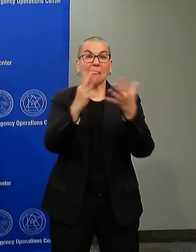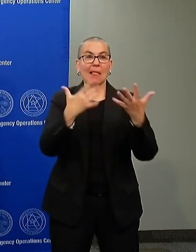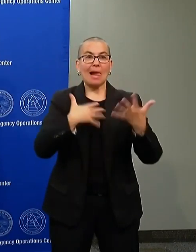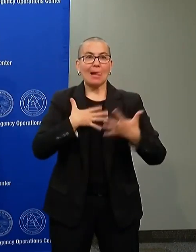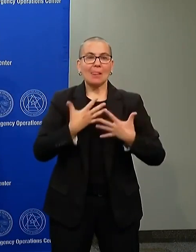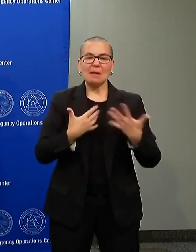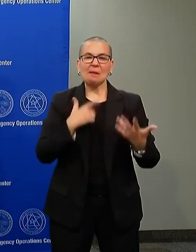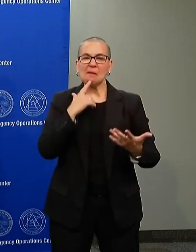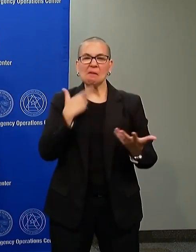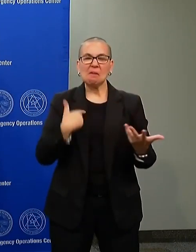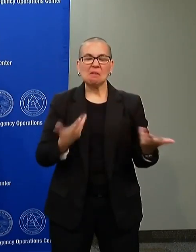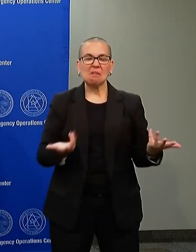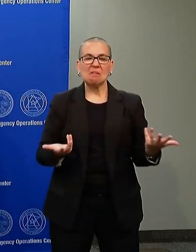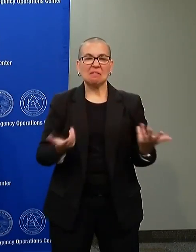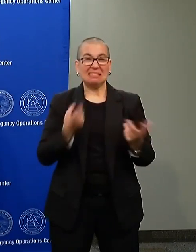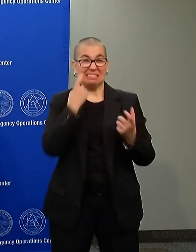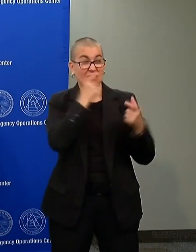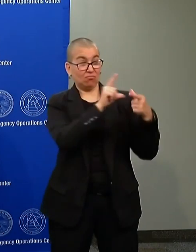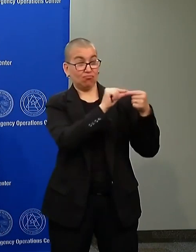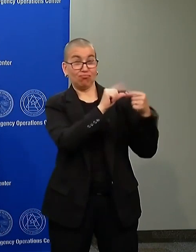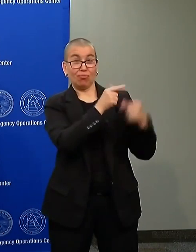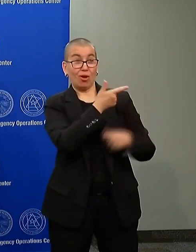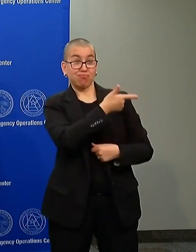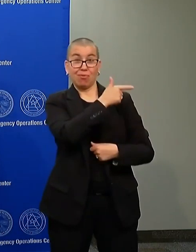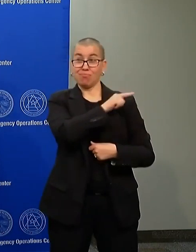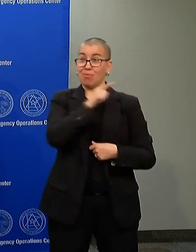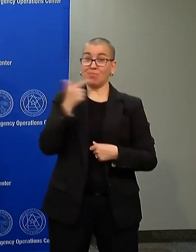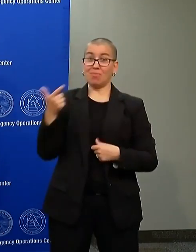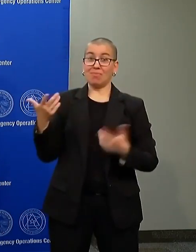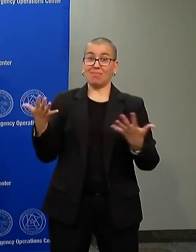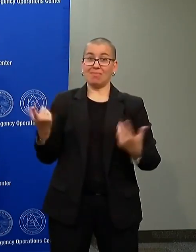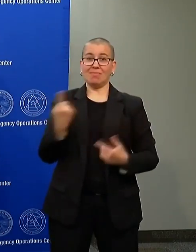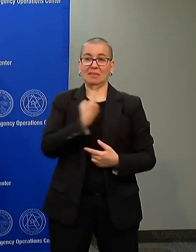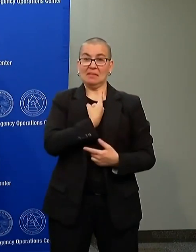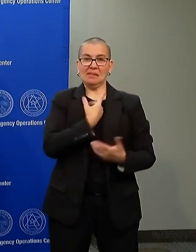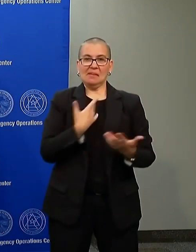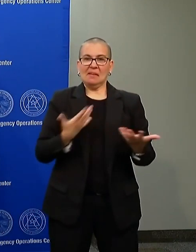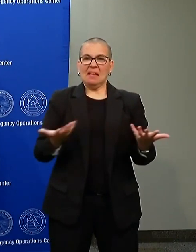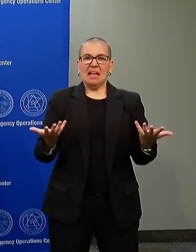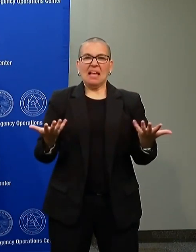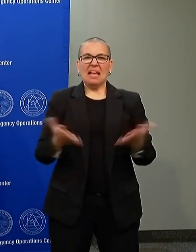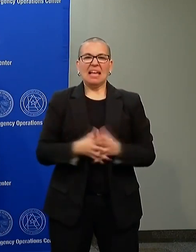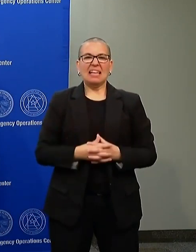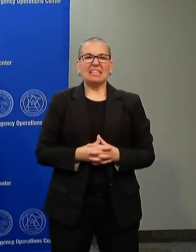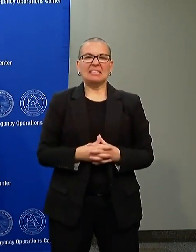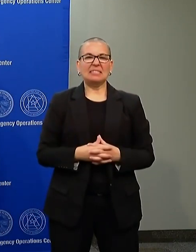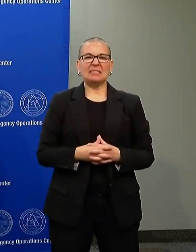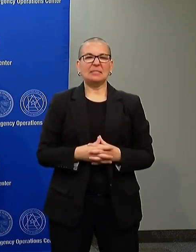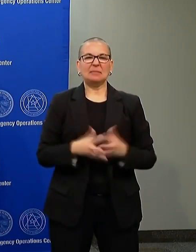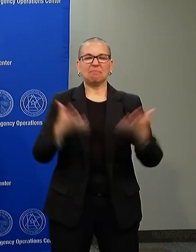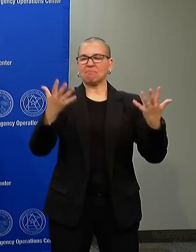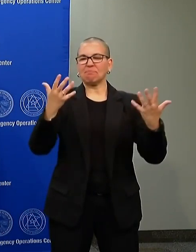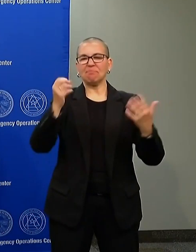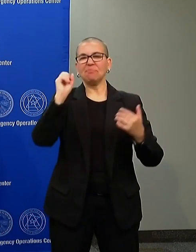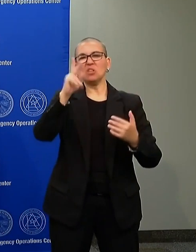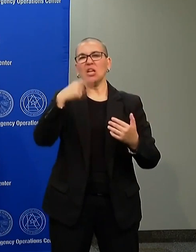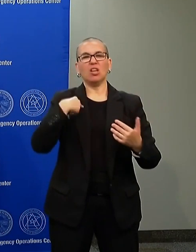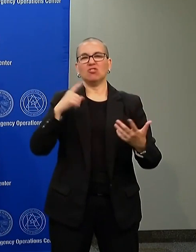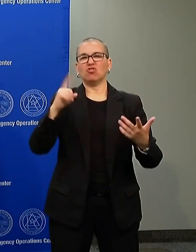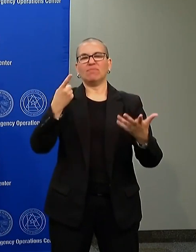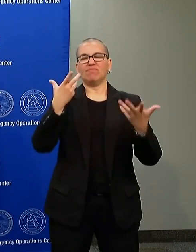in front of me. So what I will do is just give you a quick update on the last 48 hours of the Minnesota National Guard's participation